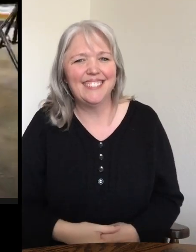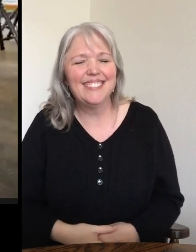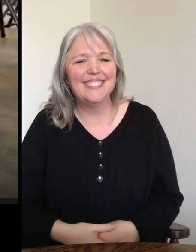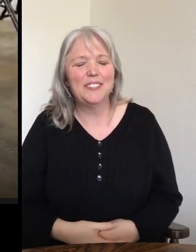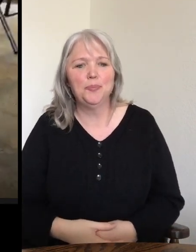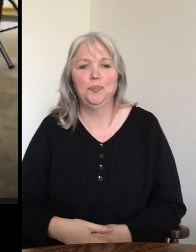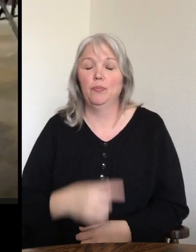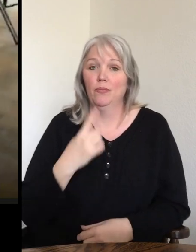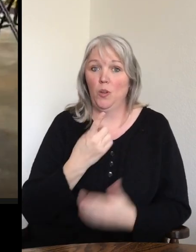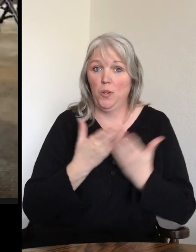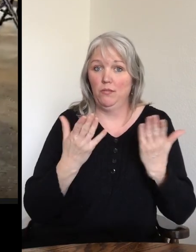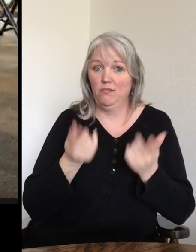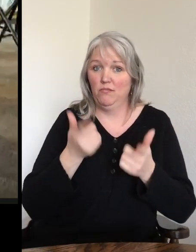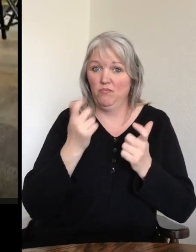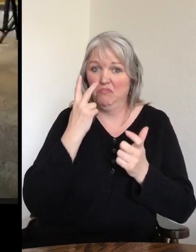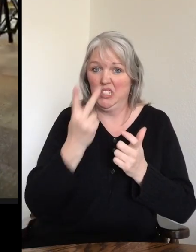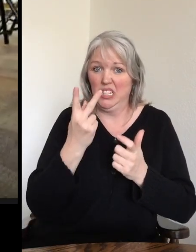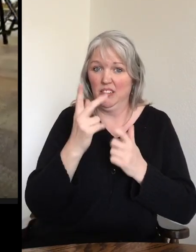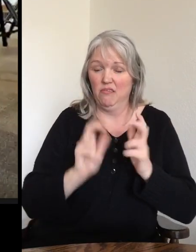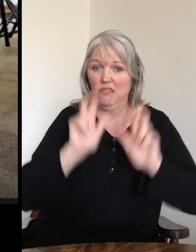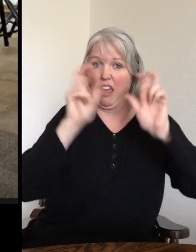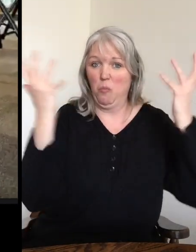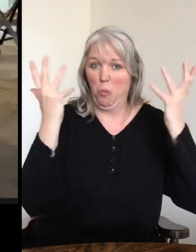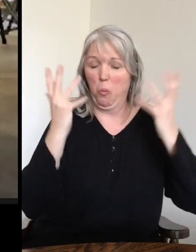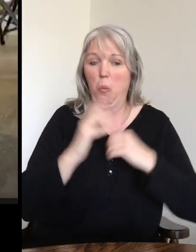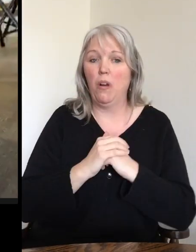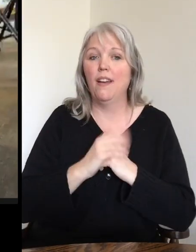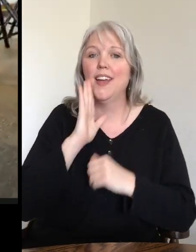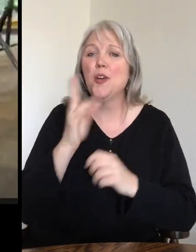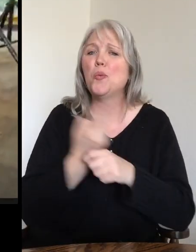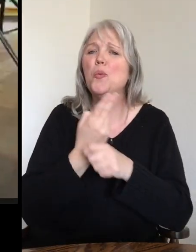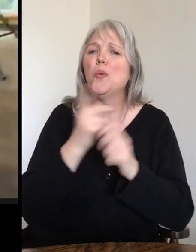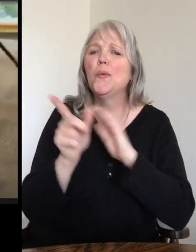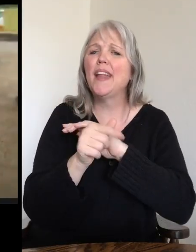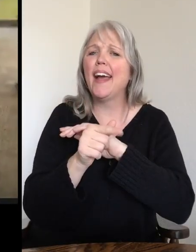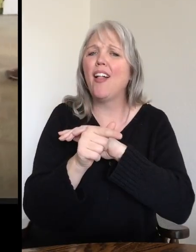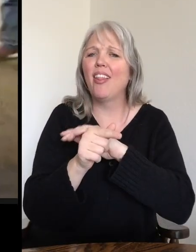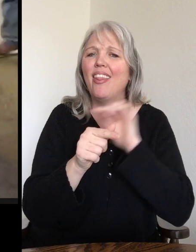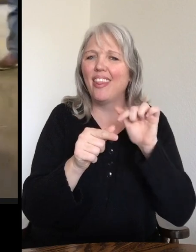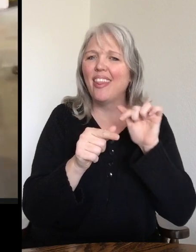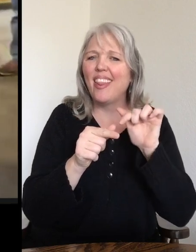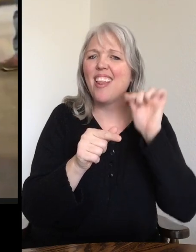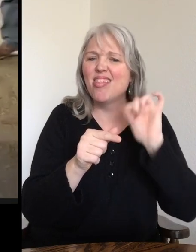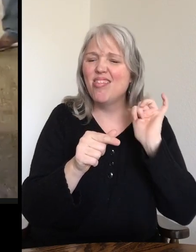One quick thing that you may see him climb, he will use a tail. That tail